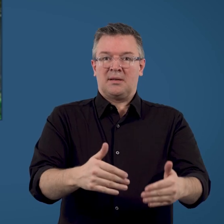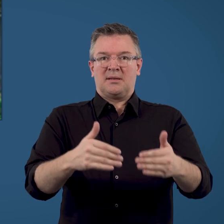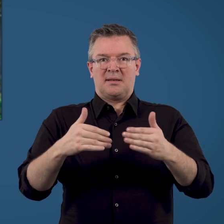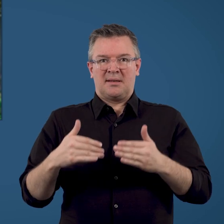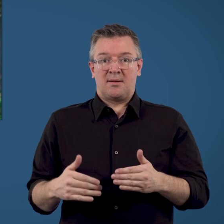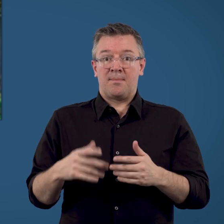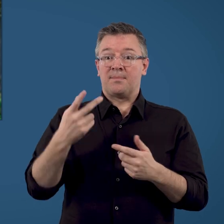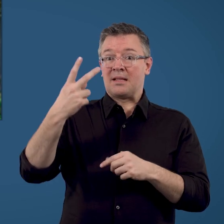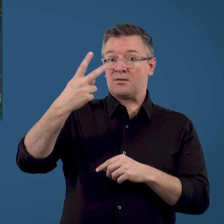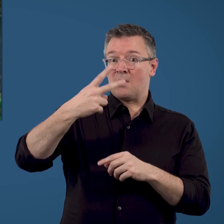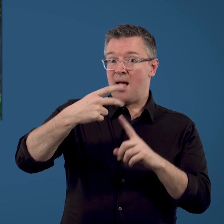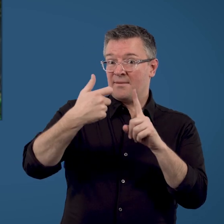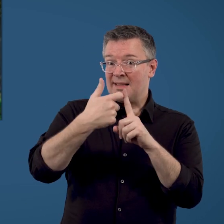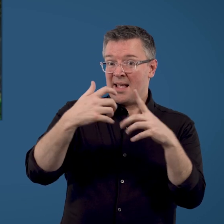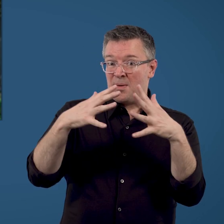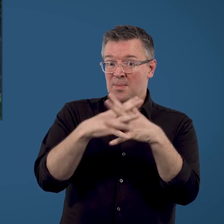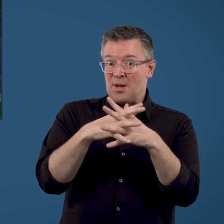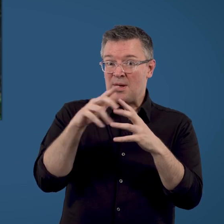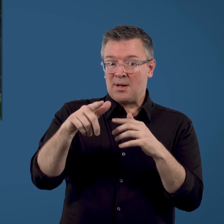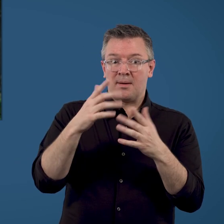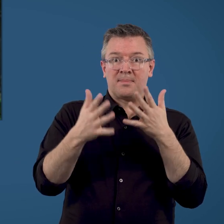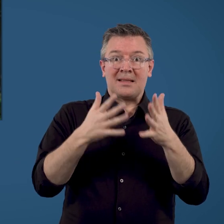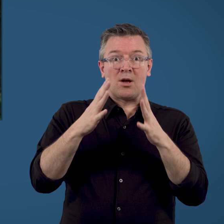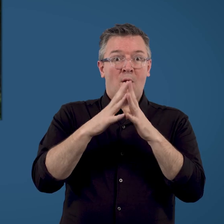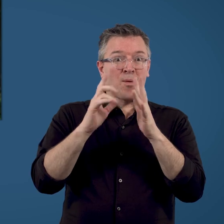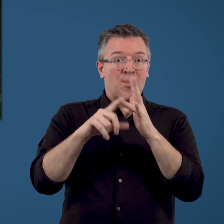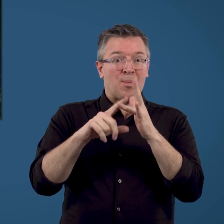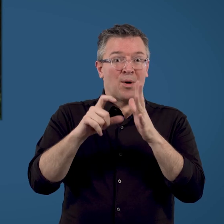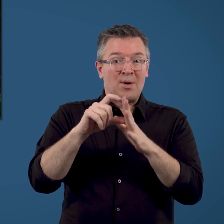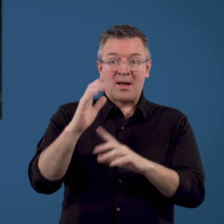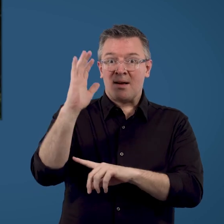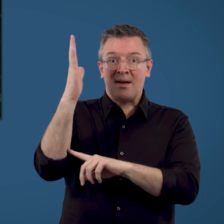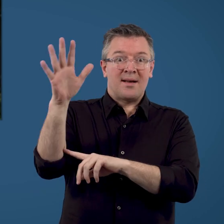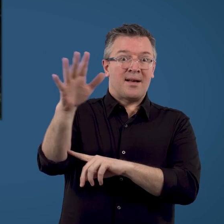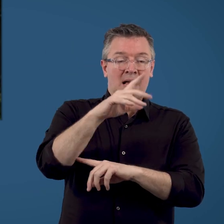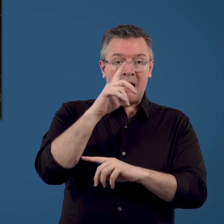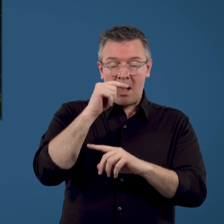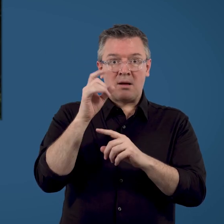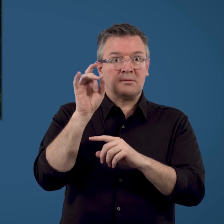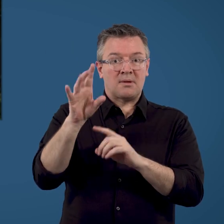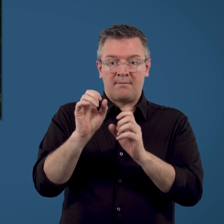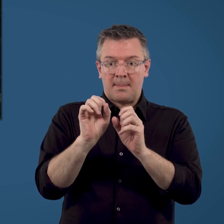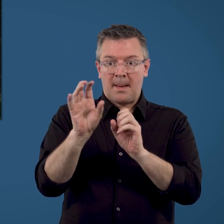At 12 kilowatts, it can cause some materials like dry timber to ignite.